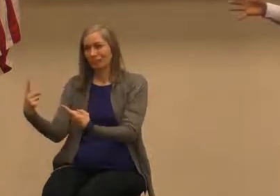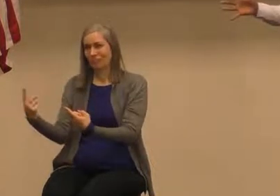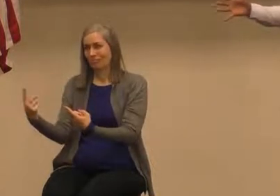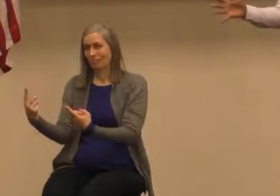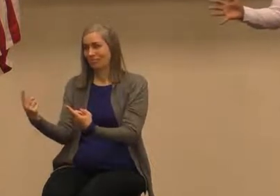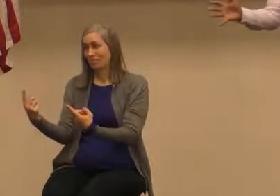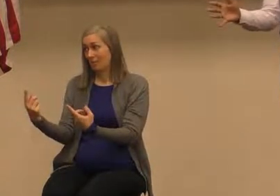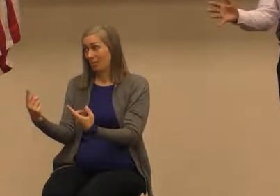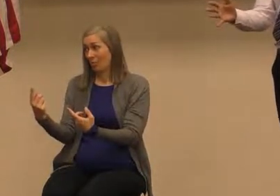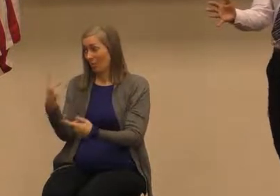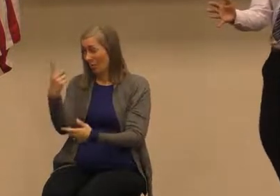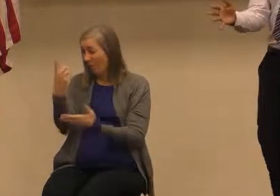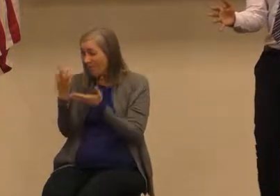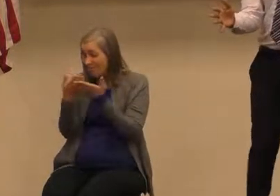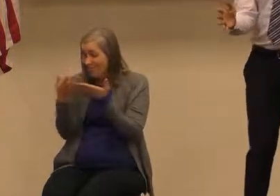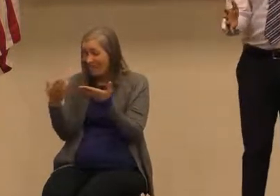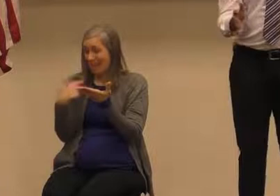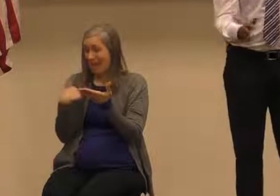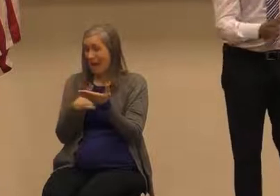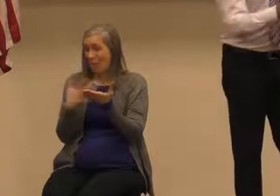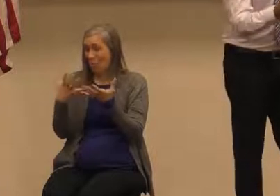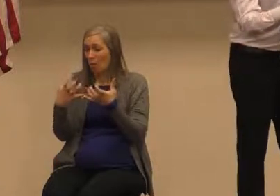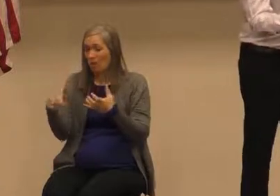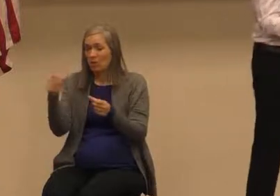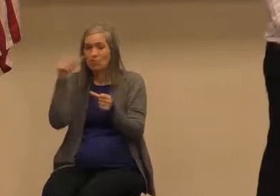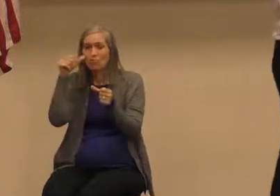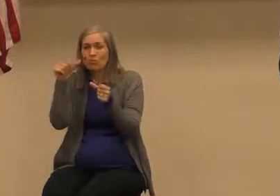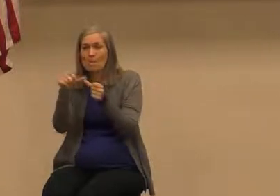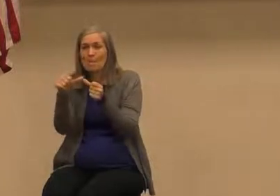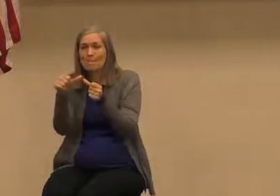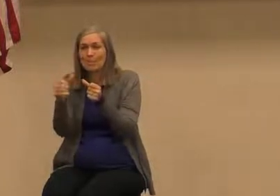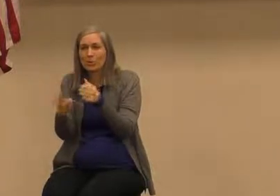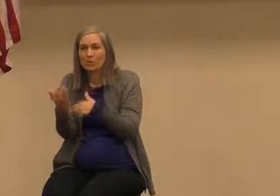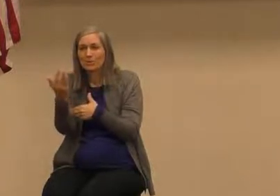thing I want y'all to take away from this morning if nothing else